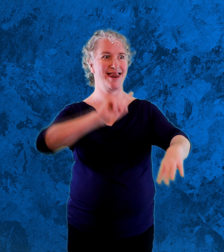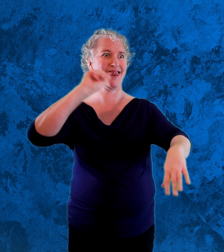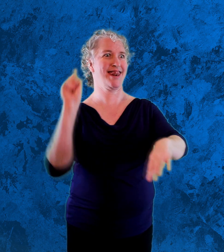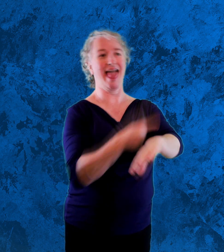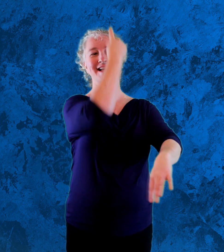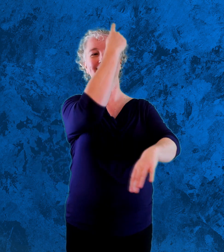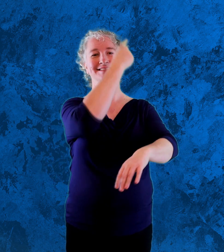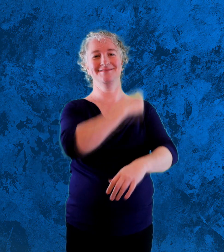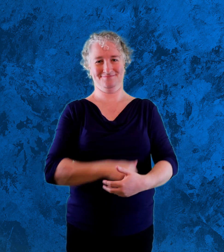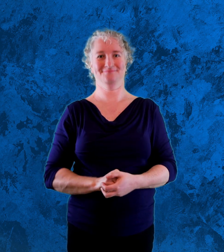announced Ben. to